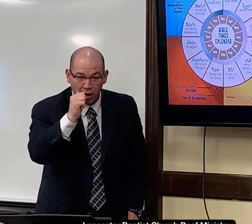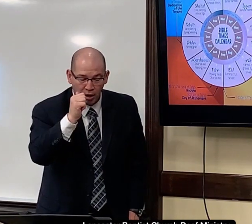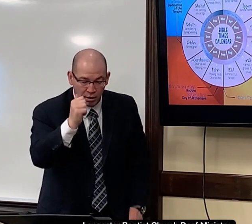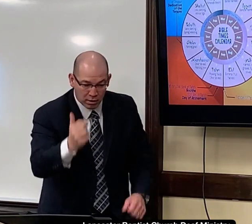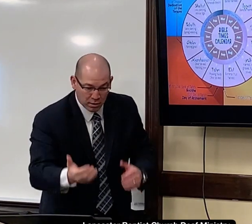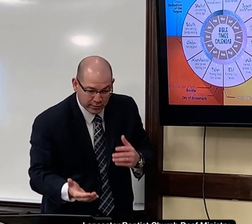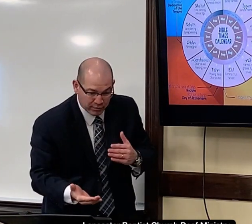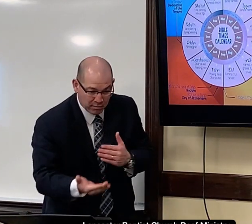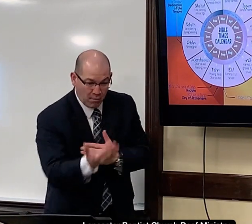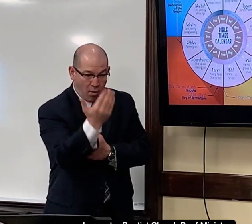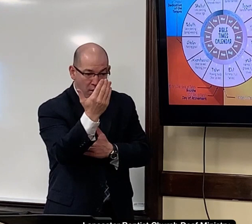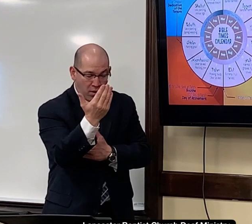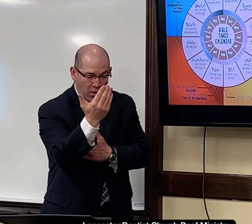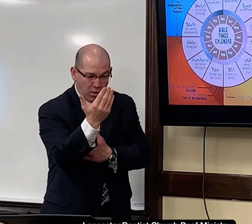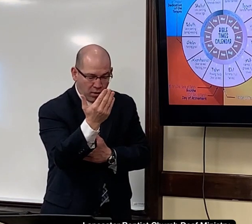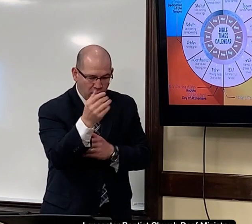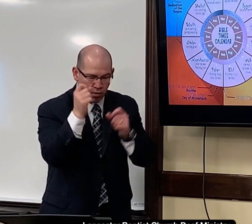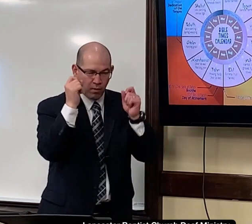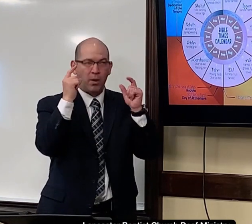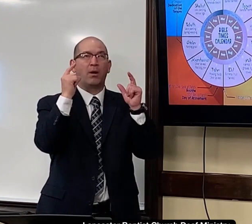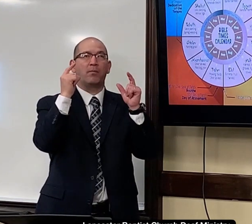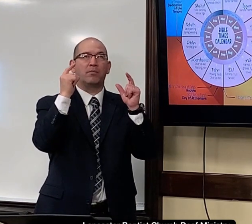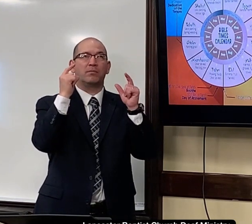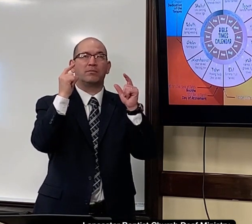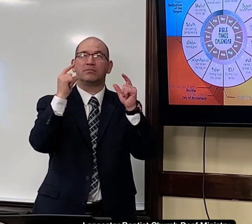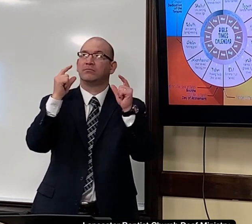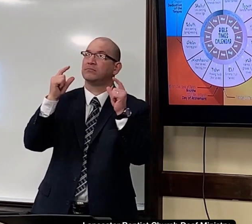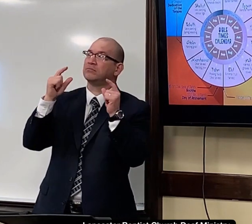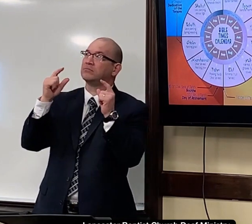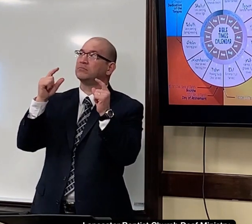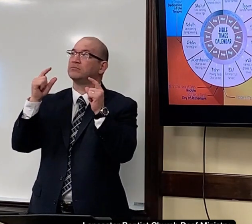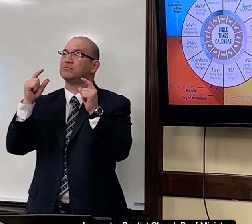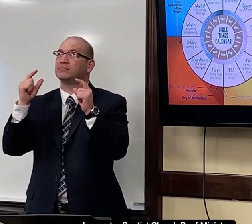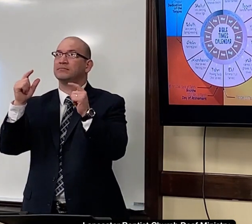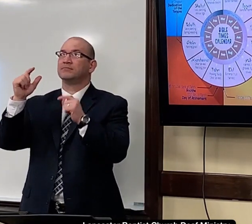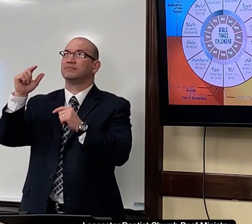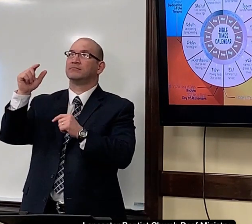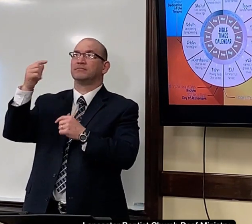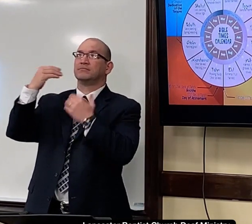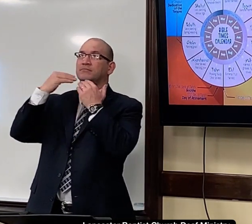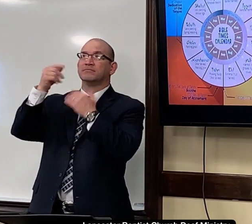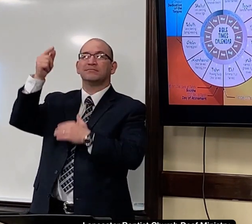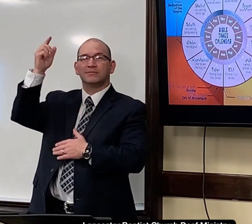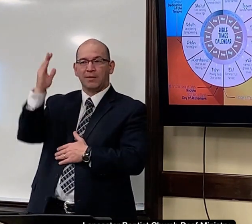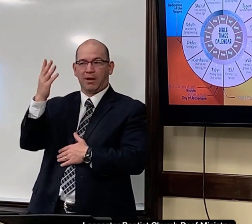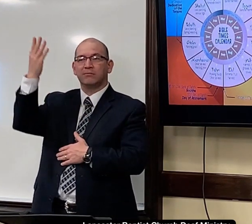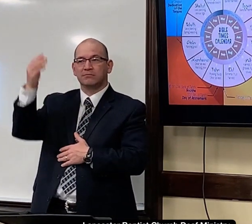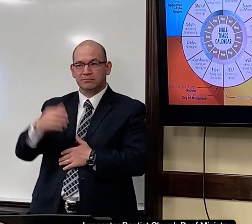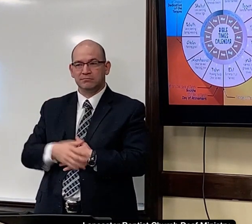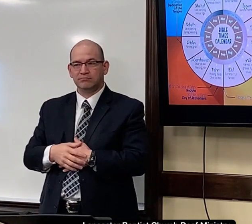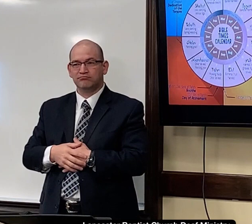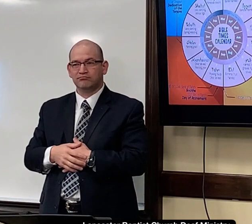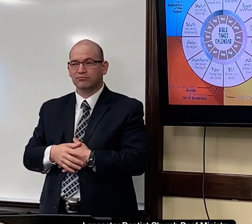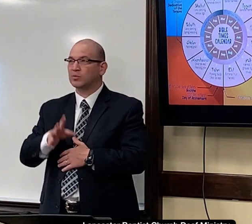Every day, in the morning, wake up and thank God